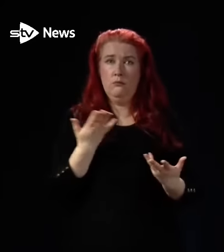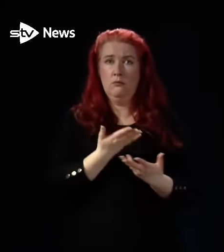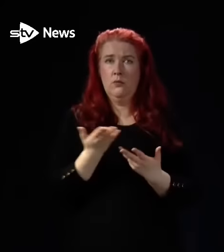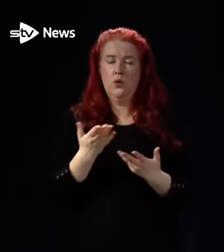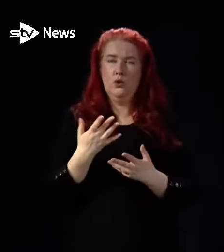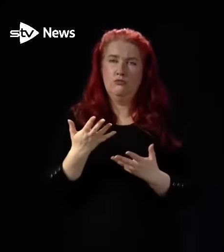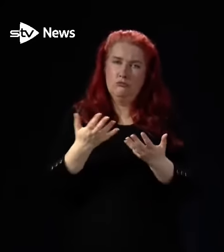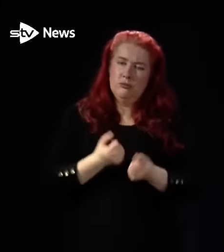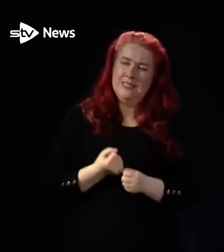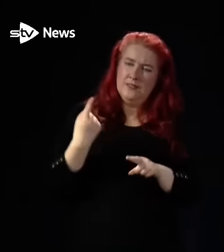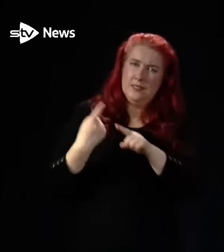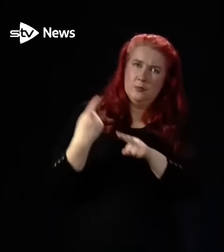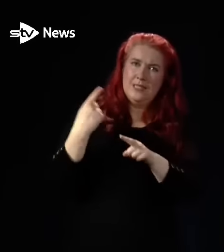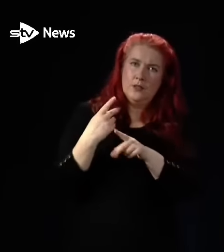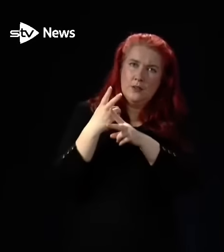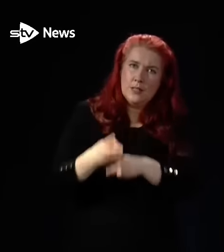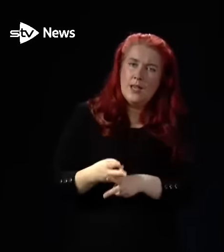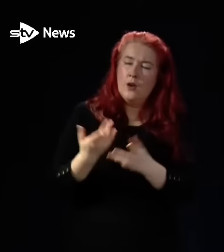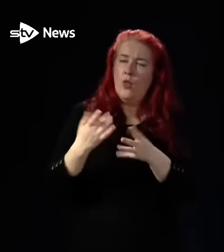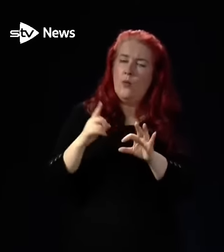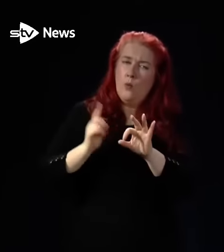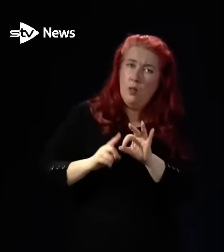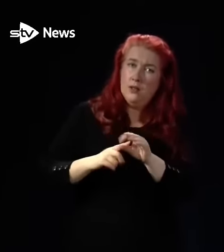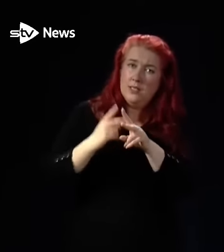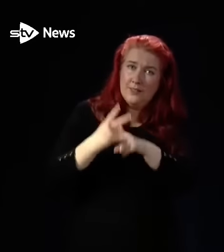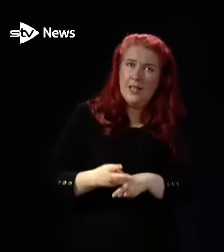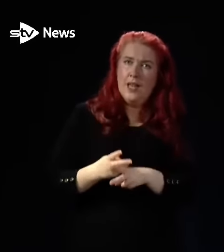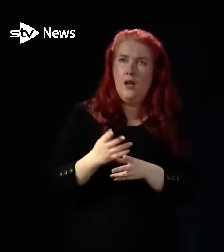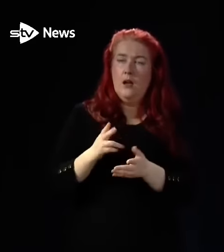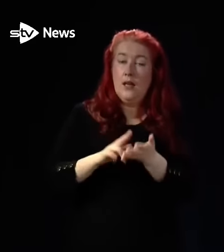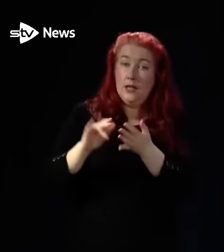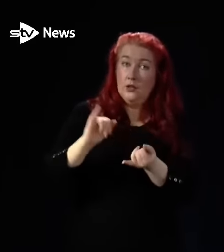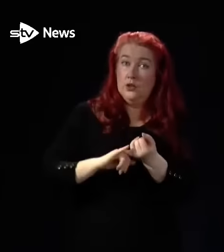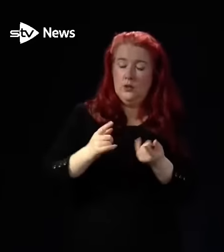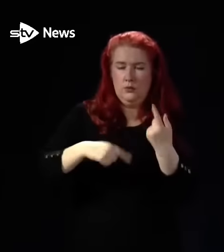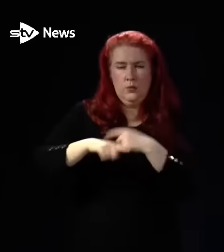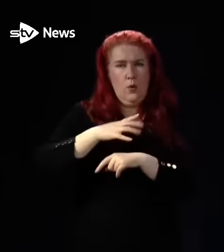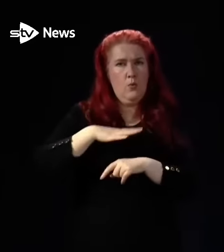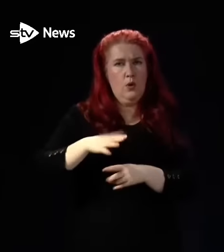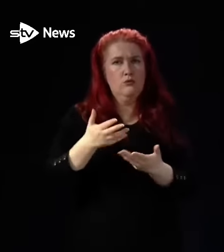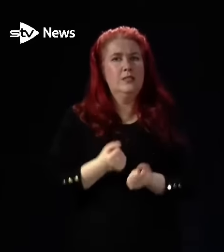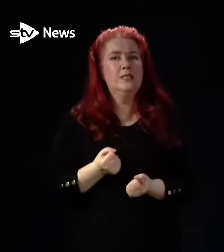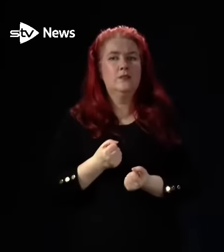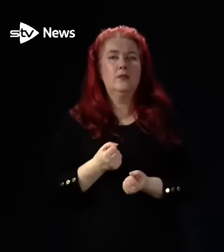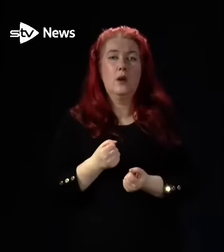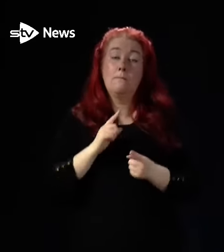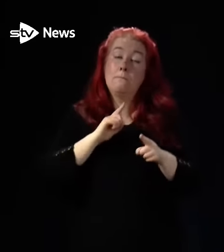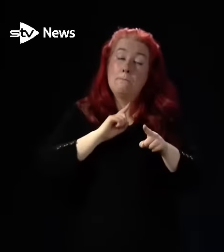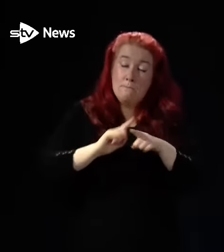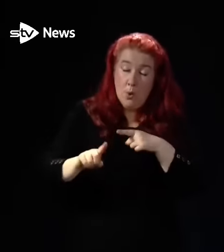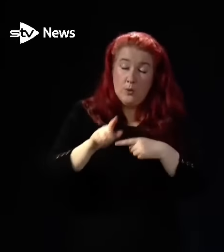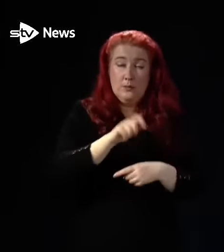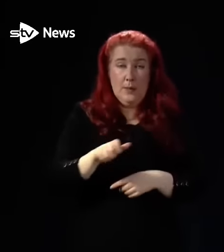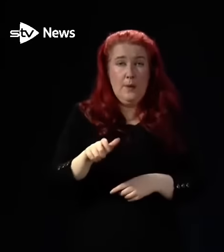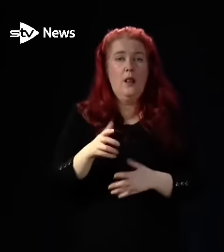speed of care or the quality of care in the NHS that all of us want to see them get. The vast majority of people do get speedy, very high